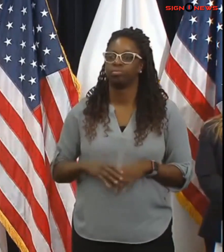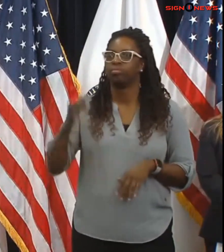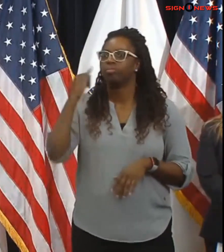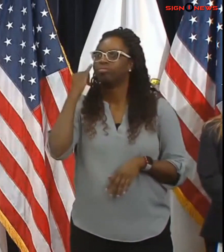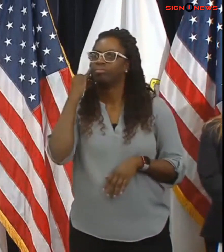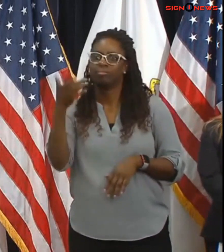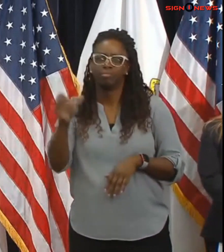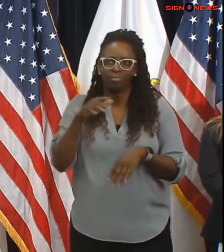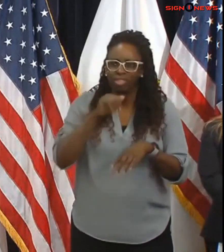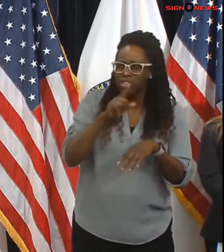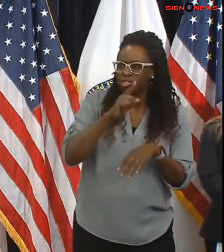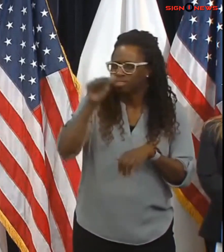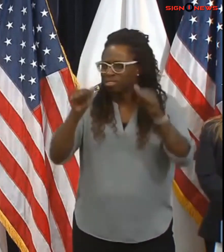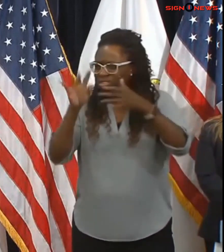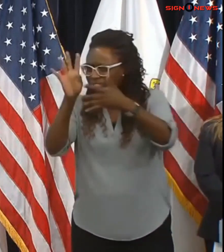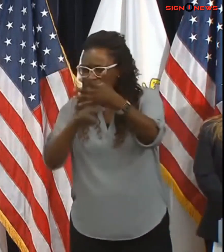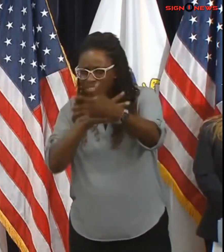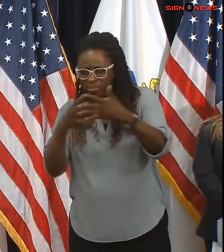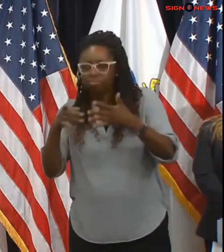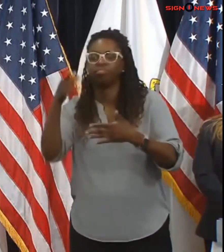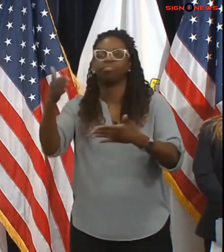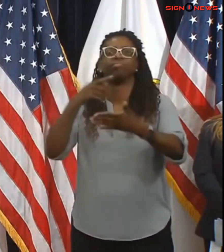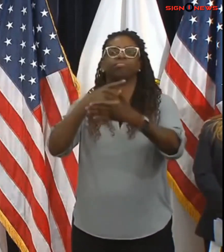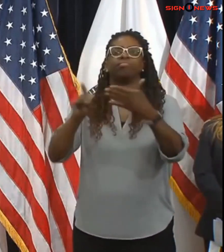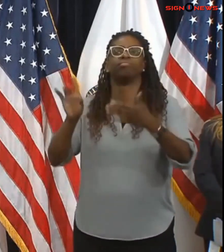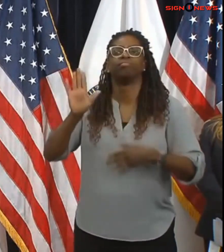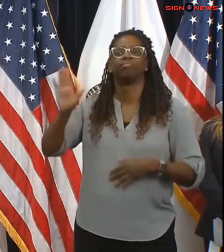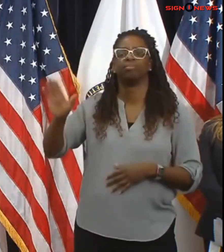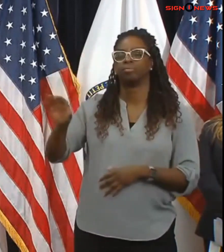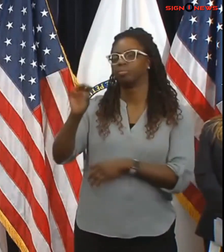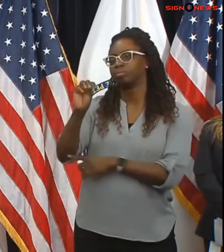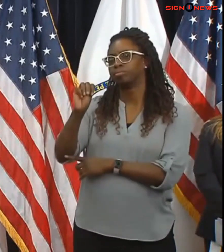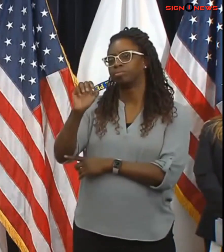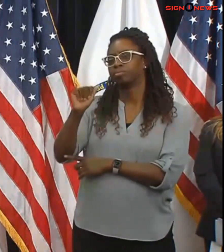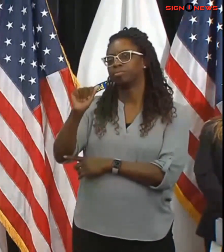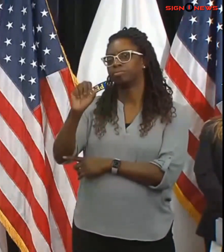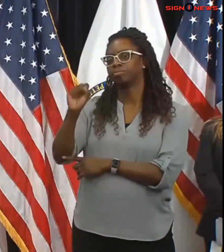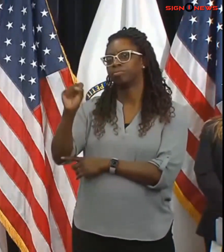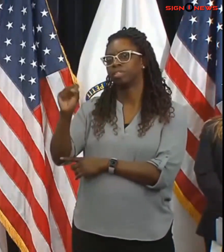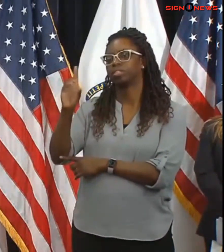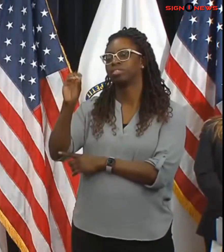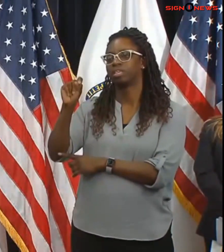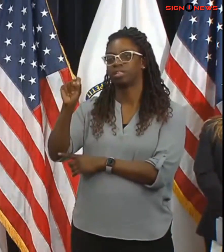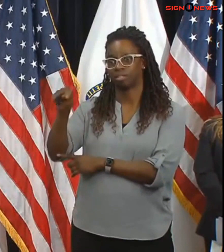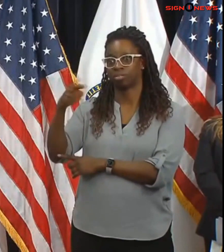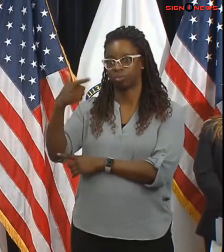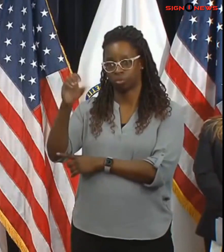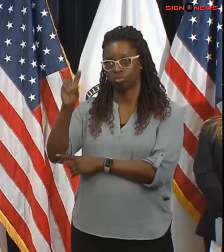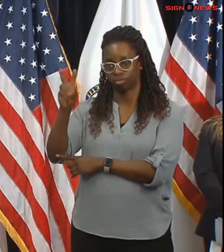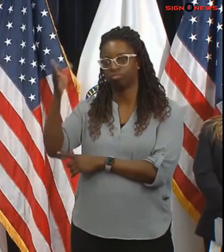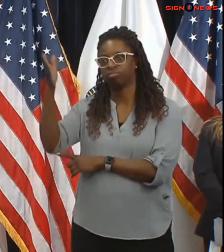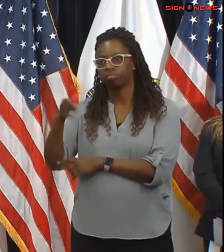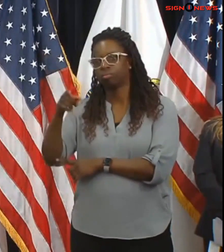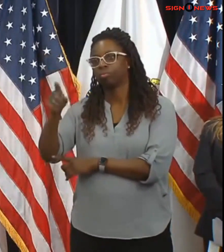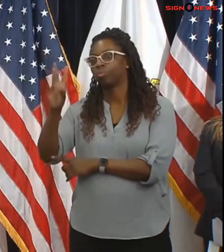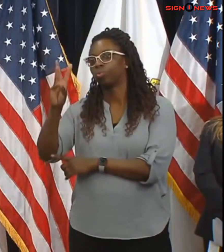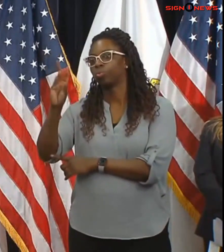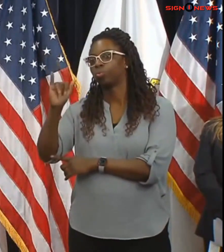General Manager Povtak will talk a little more about the T's preparation efforts in a moment. The storm's also going to bring high winds